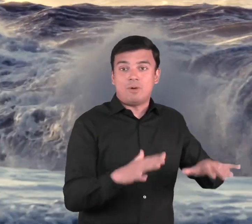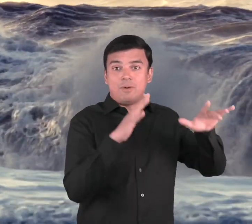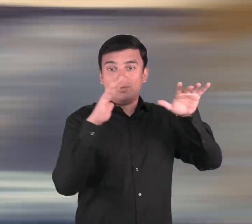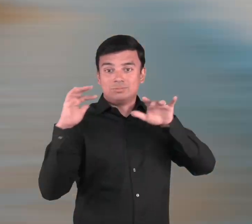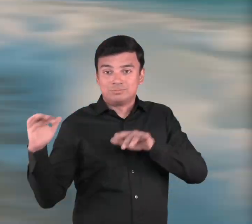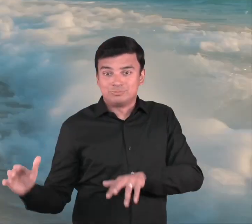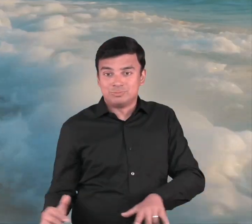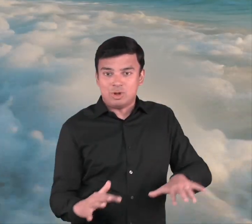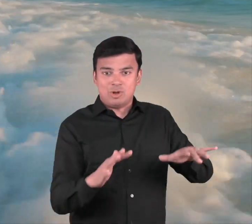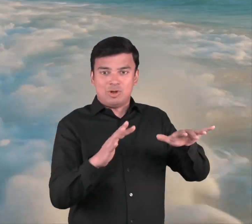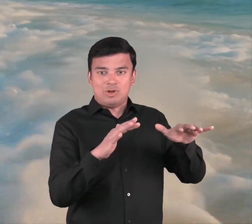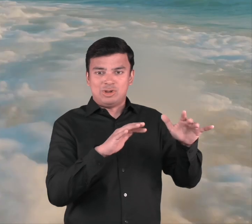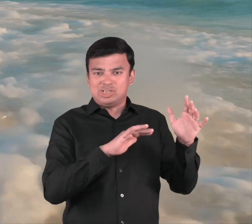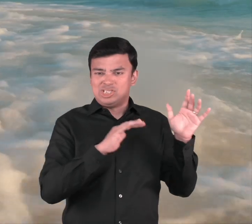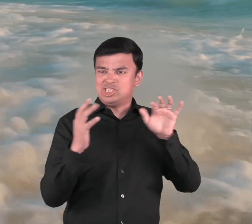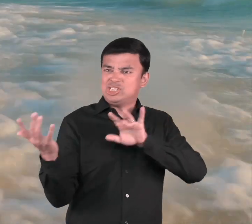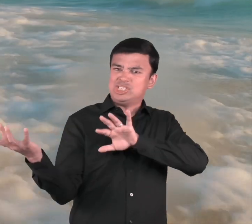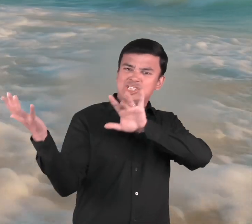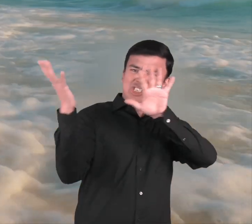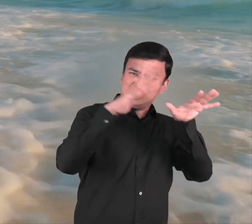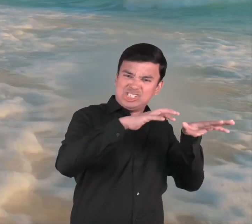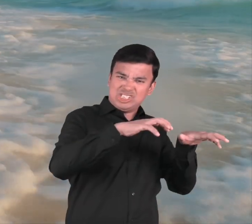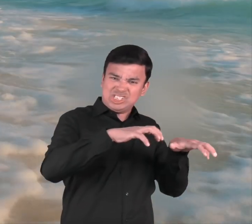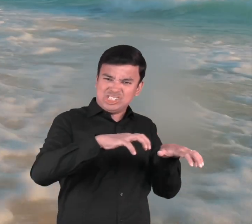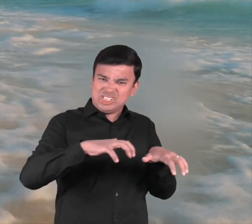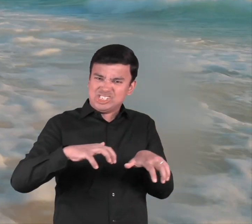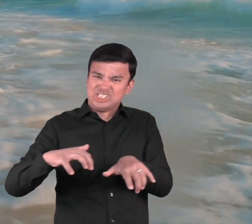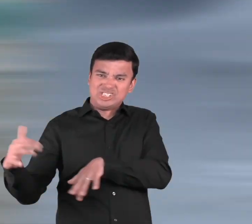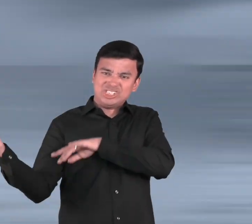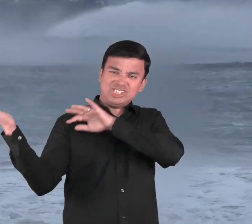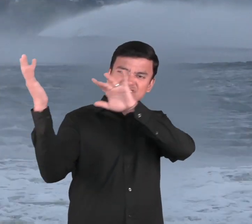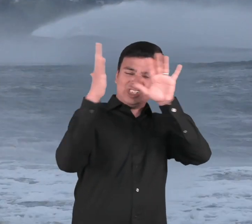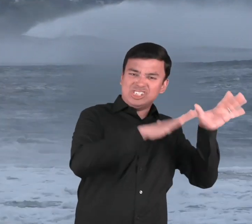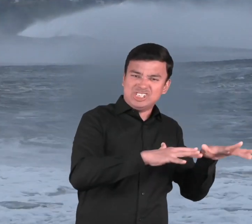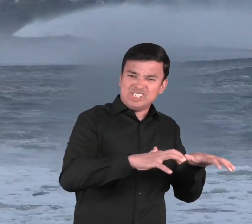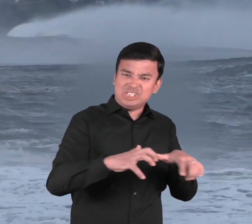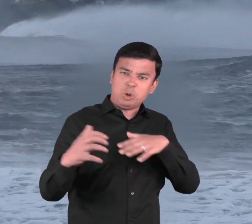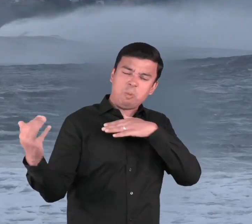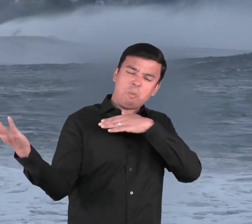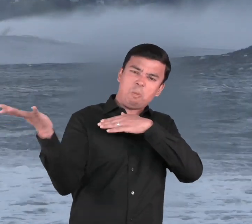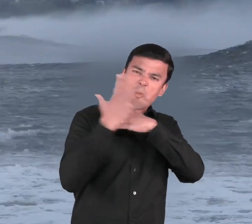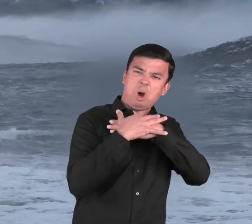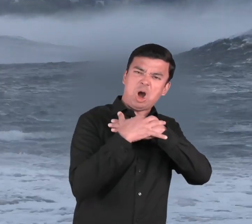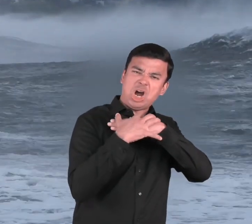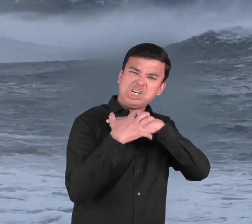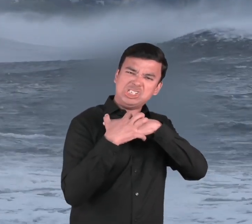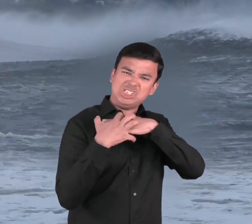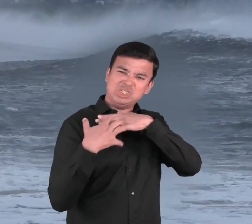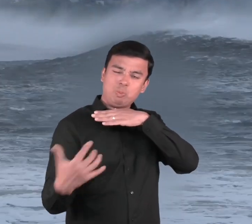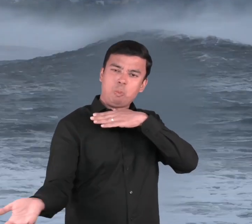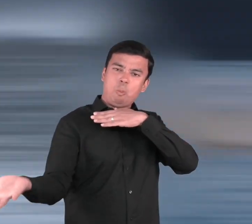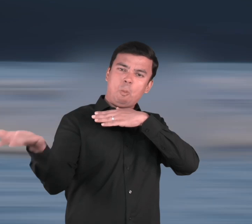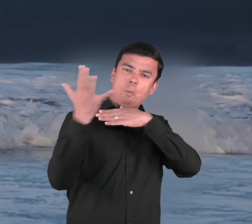heard waves crashing against the shoreline. These waves can be formed in different ways. First,